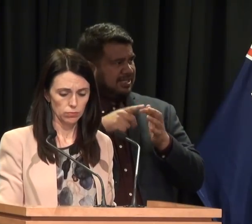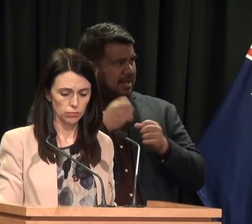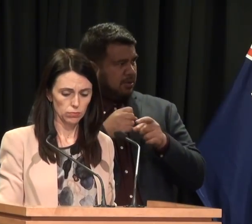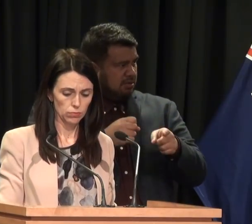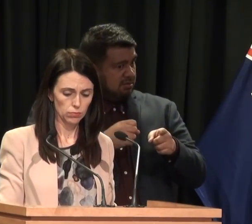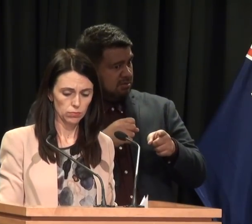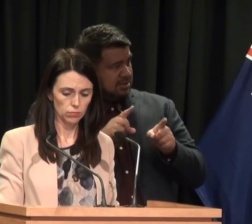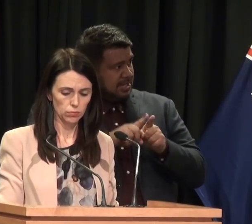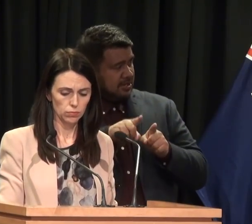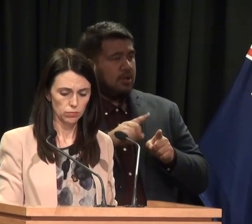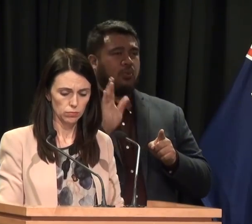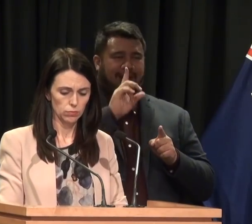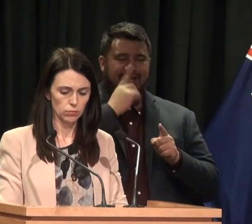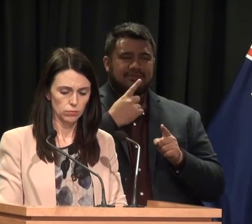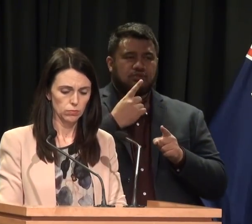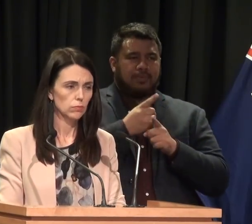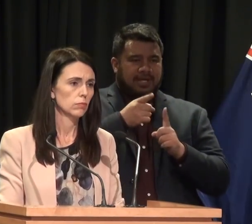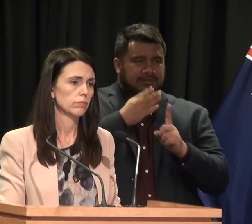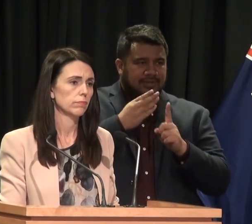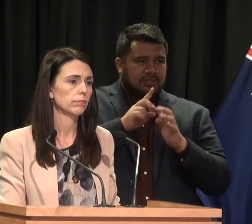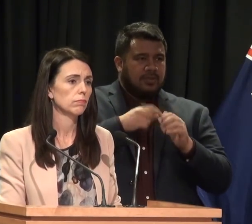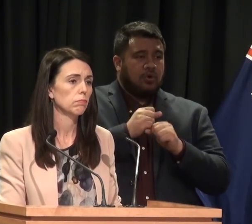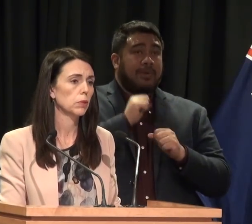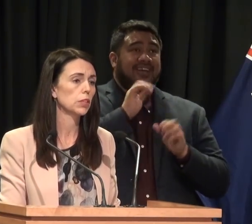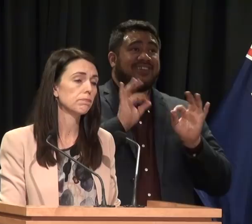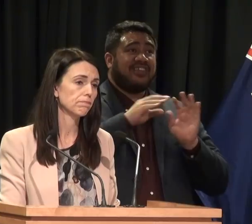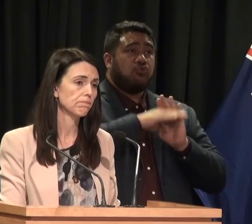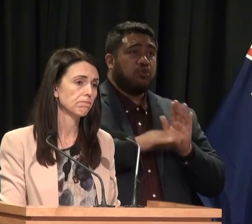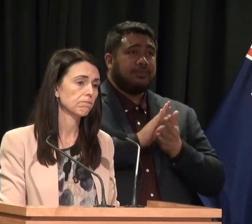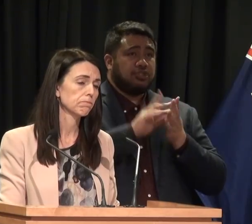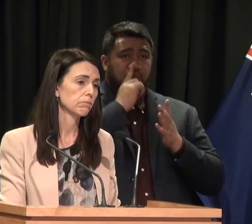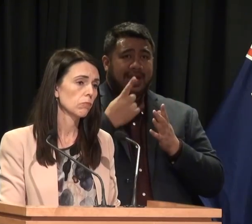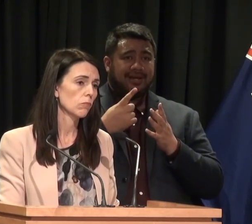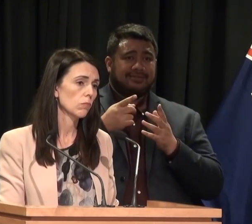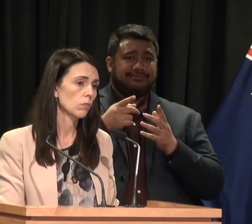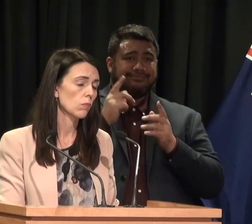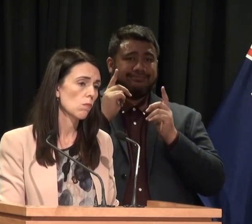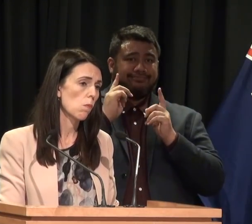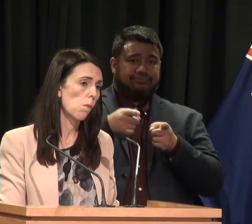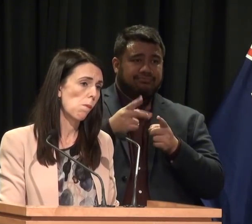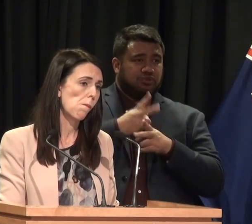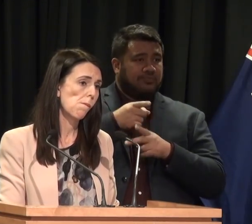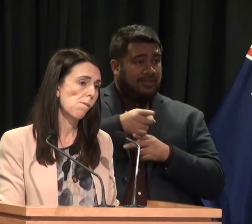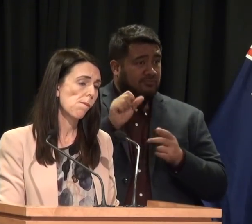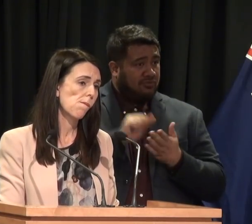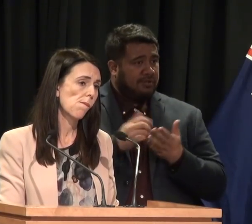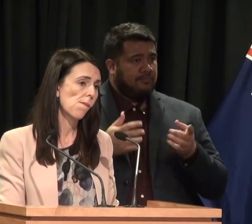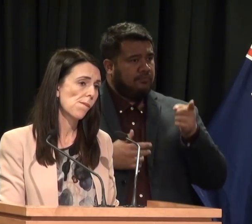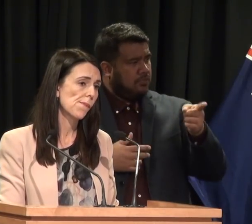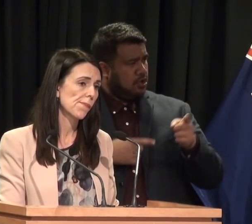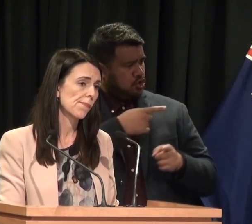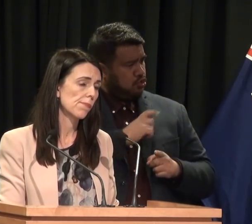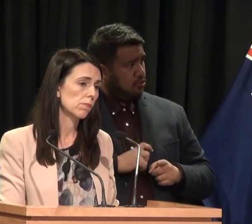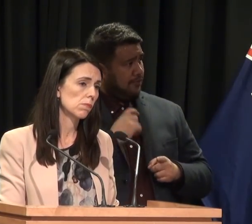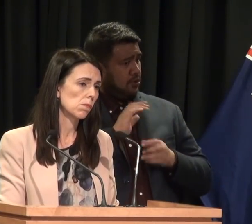would say is if you don't have rules like that, it's hard to enforce them, isn't it? Minister, are you confident that the conduct of the banks